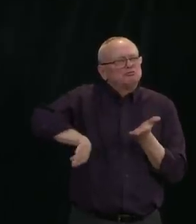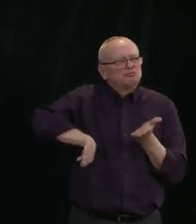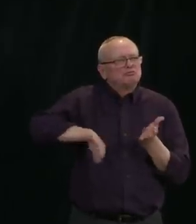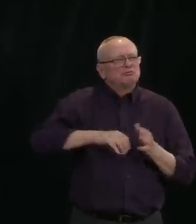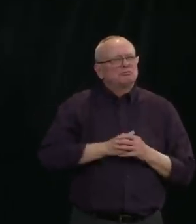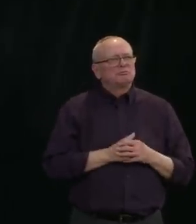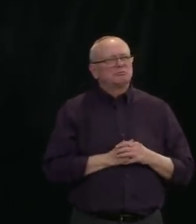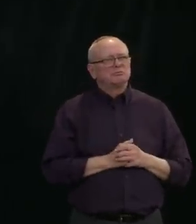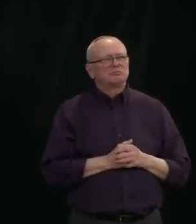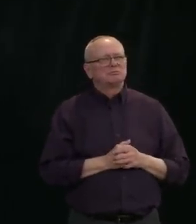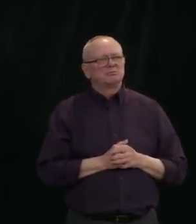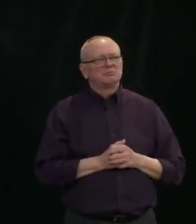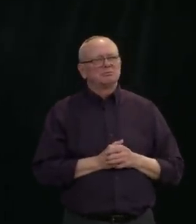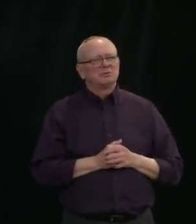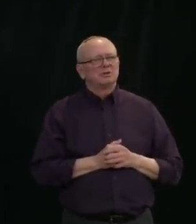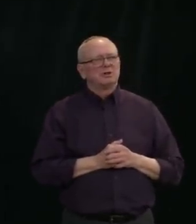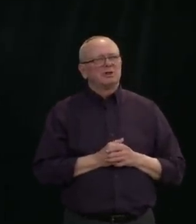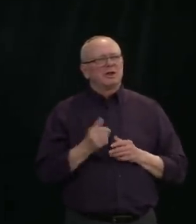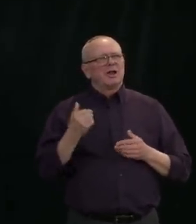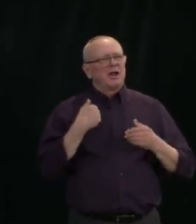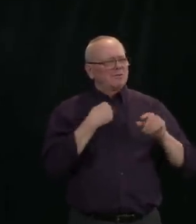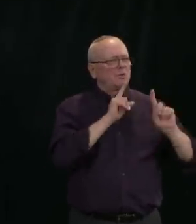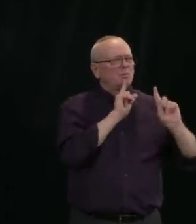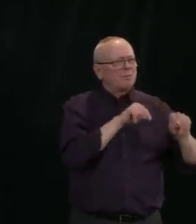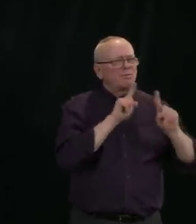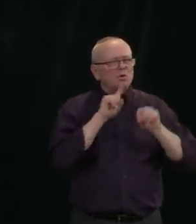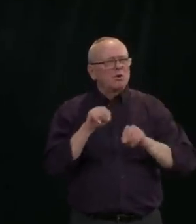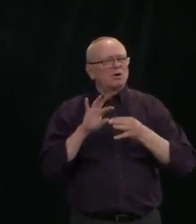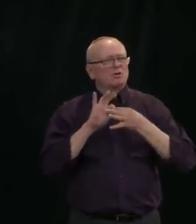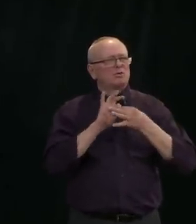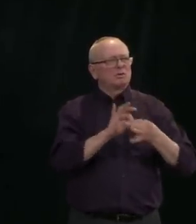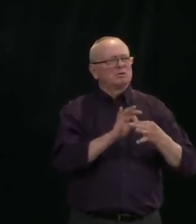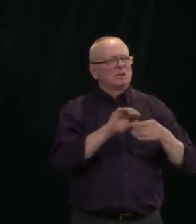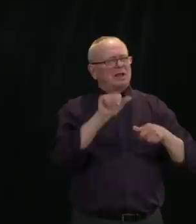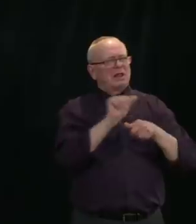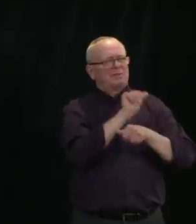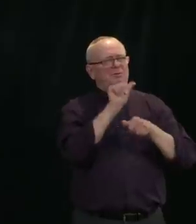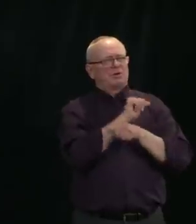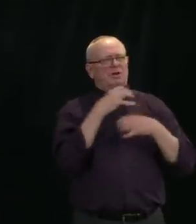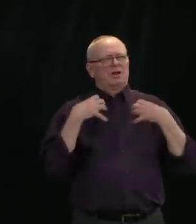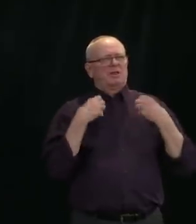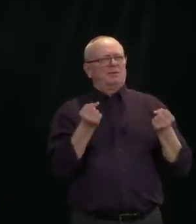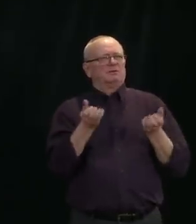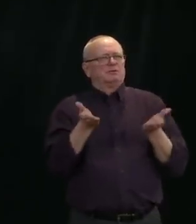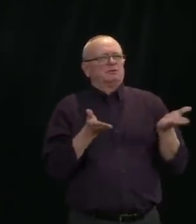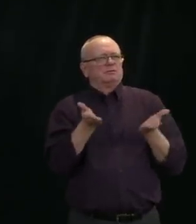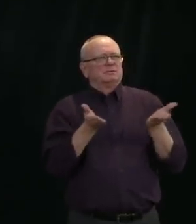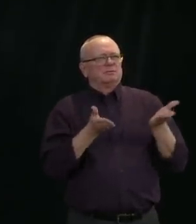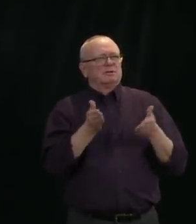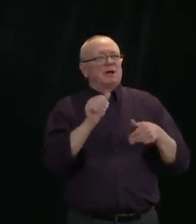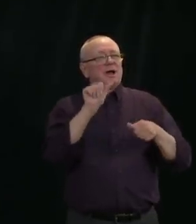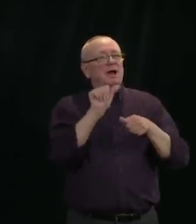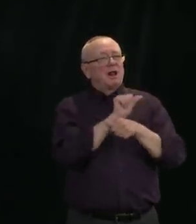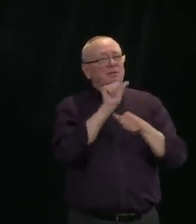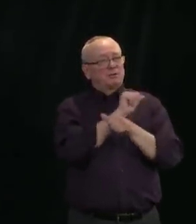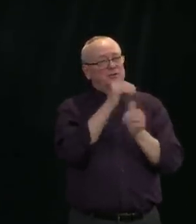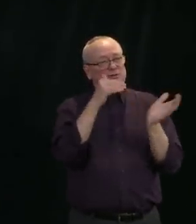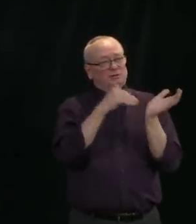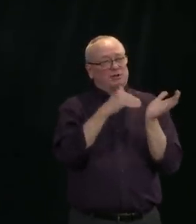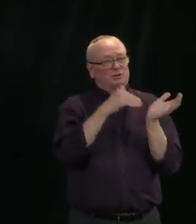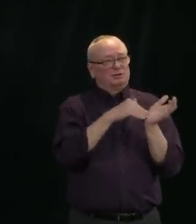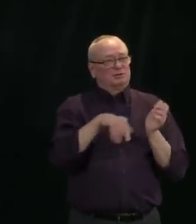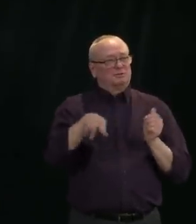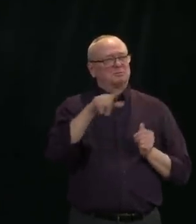Young report on Alberta Health Services, that Alberta physicians receive on average $100